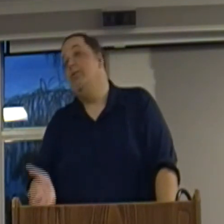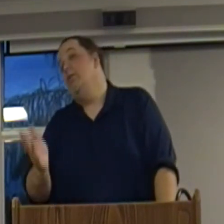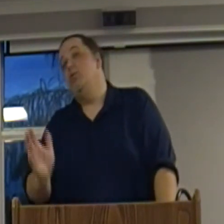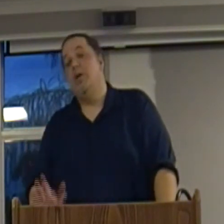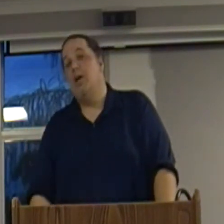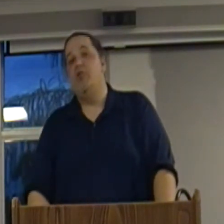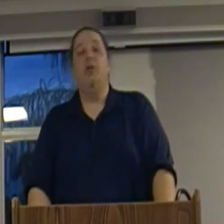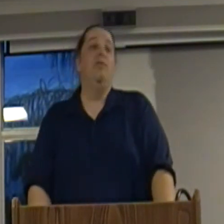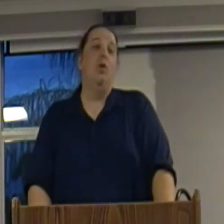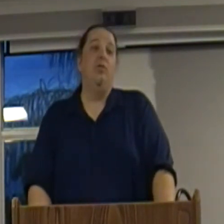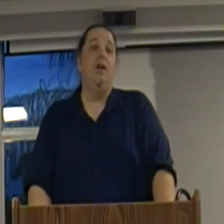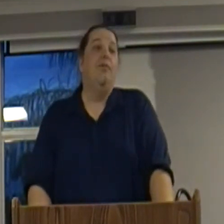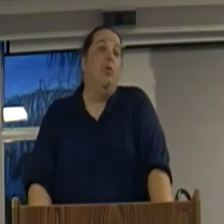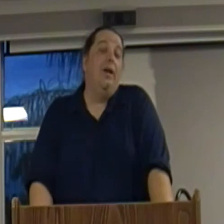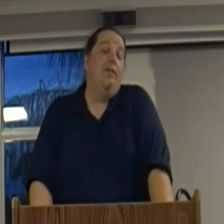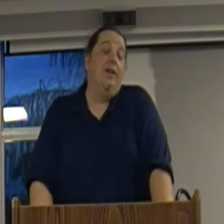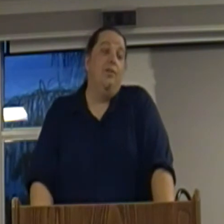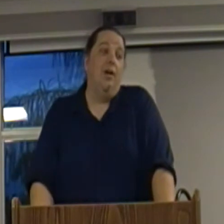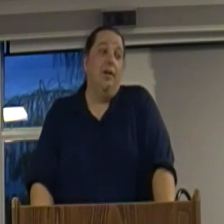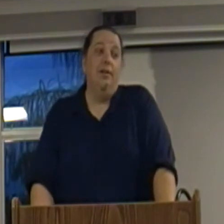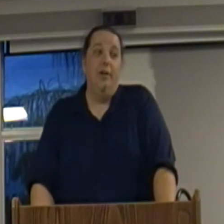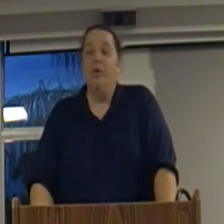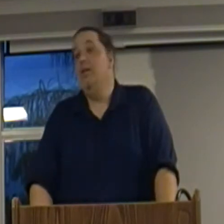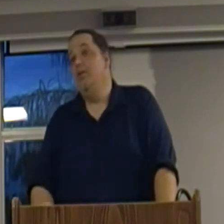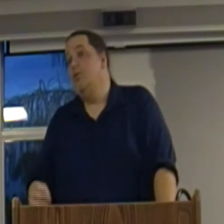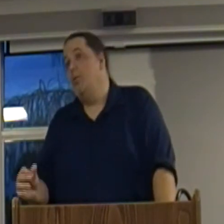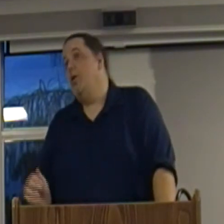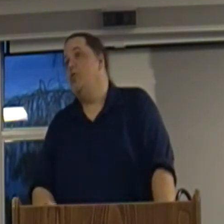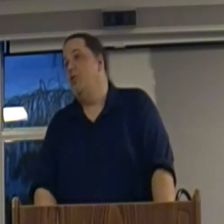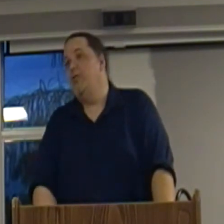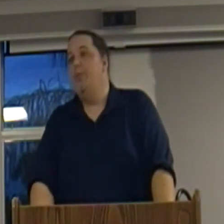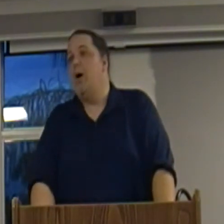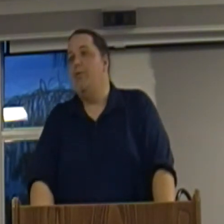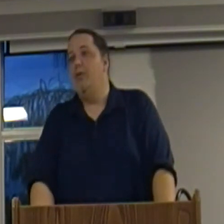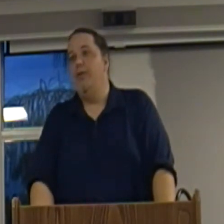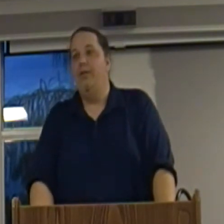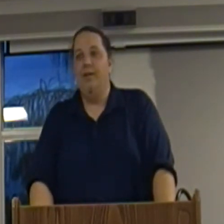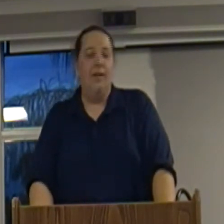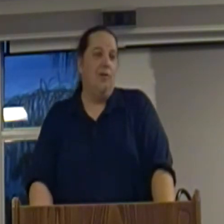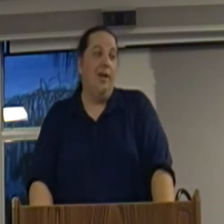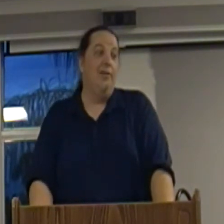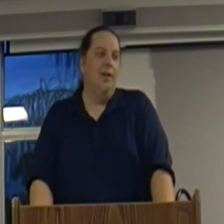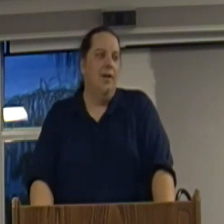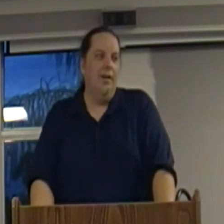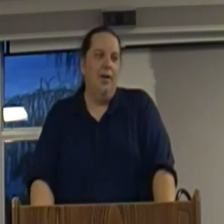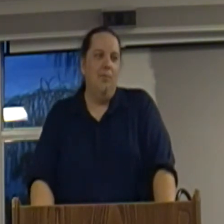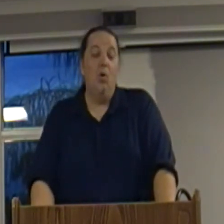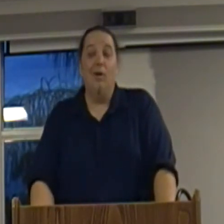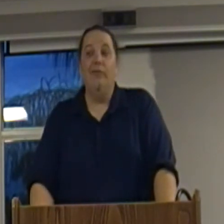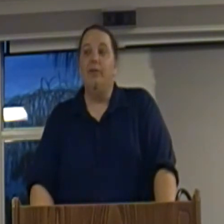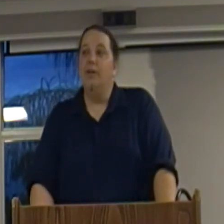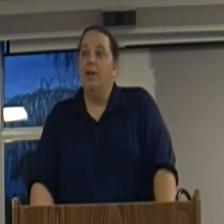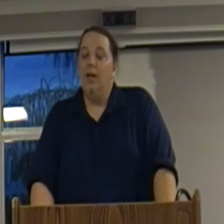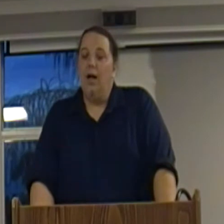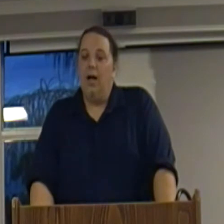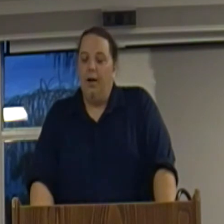Conservatives and reactionaries, of course, love the way that things are. They agree that corporations are very powerful, and they think that's great, you know, more of it. Um,